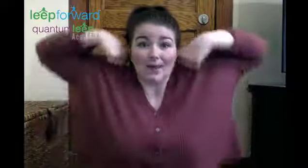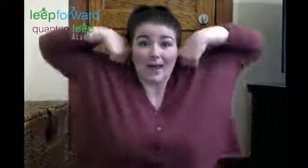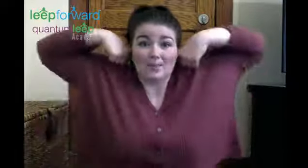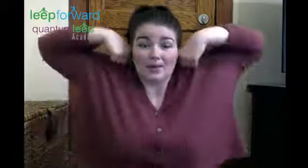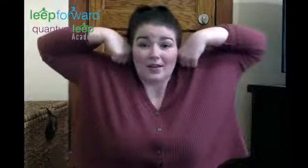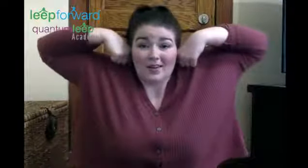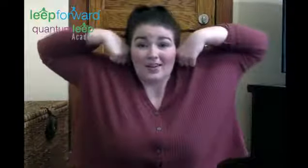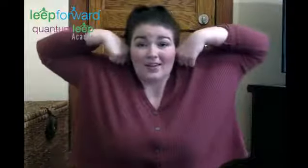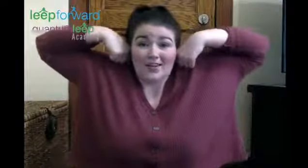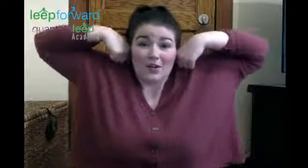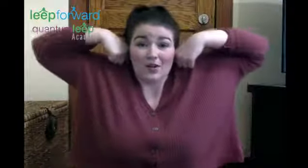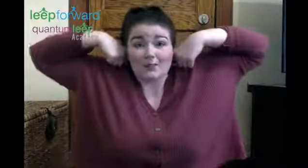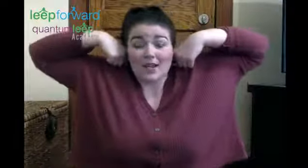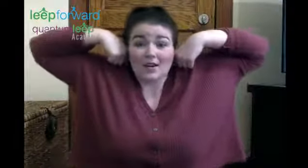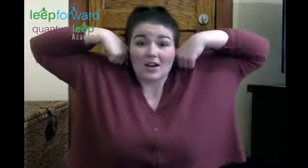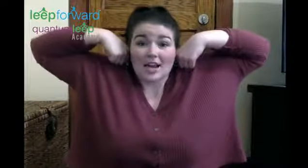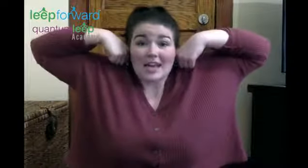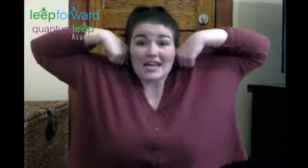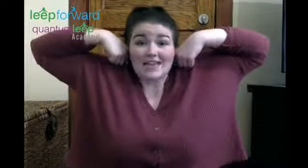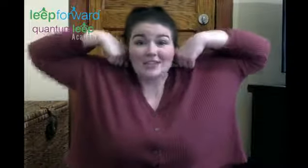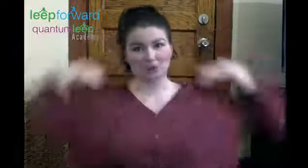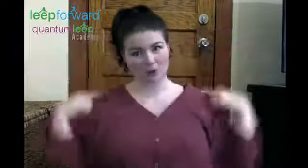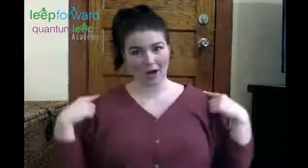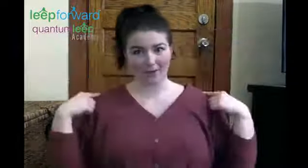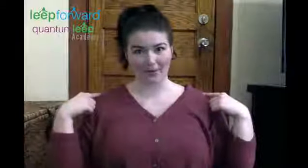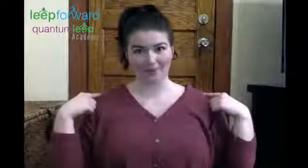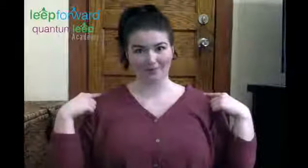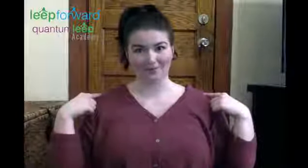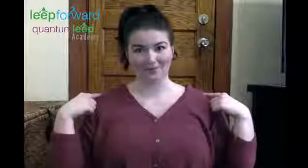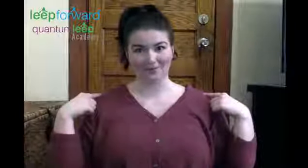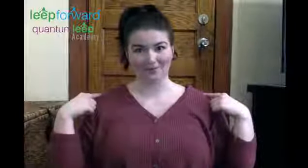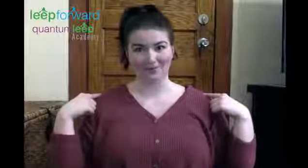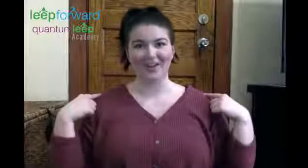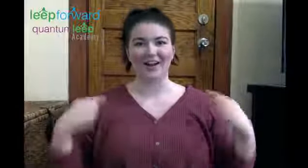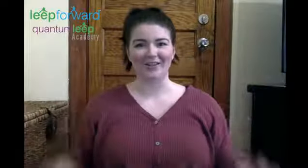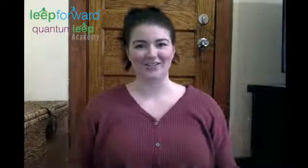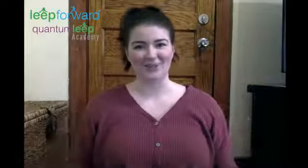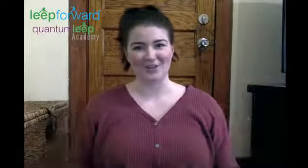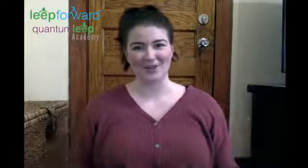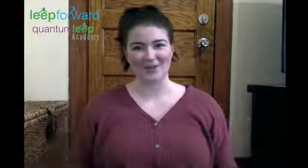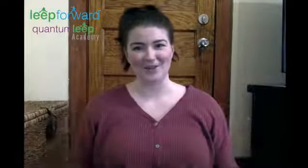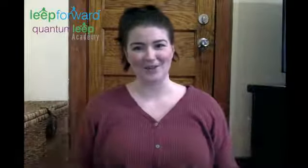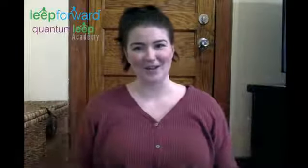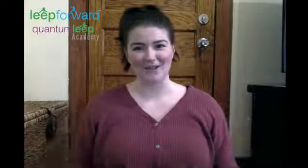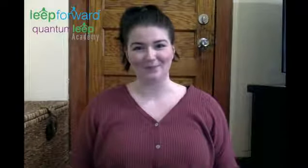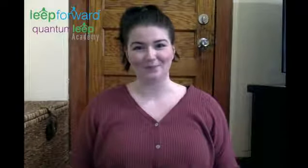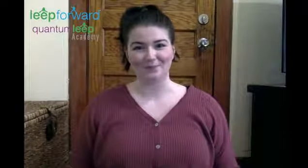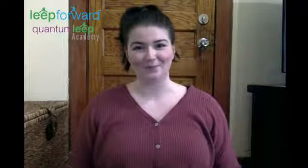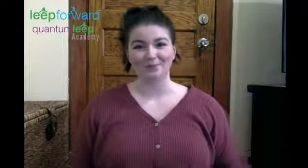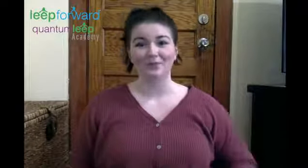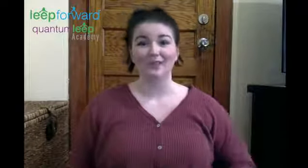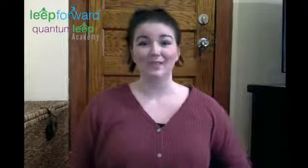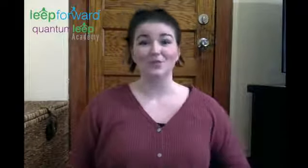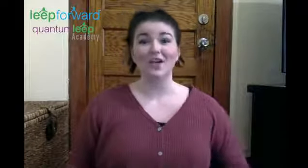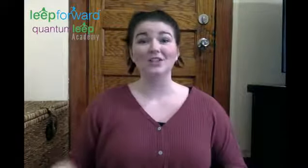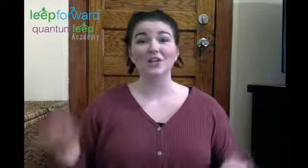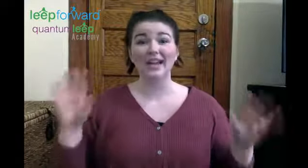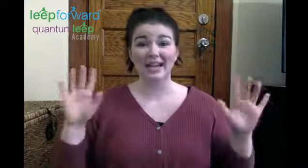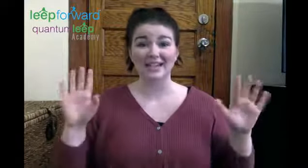up. Hold them there and drop them. Awesome job, everyone. Let's move on to our hands